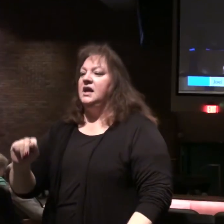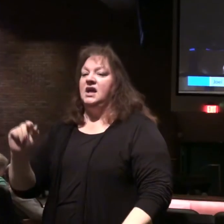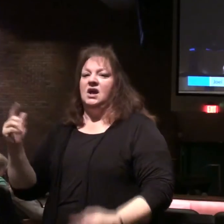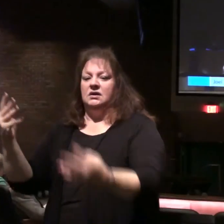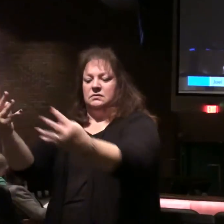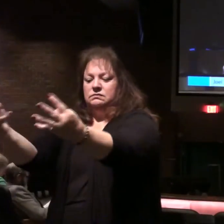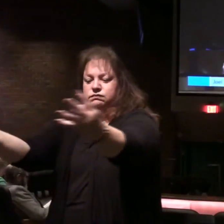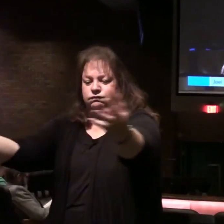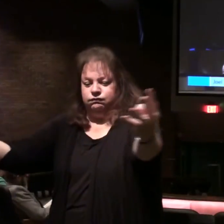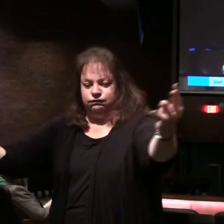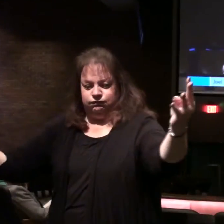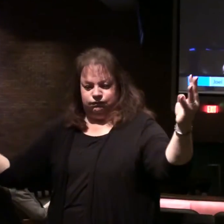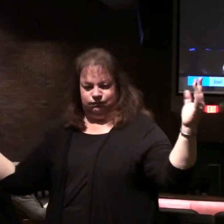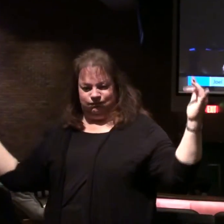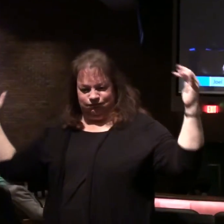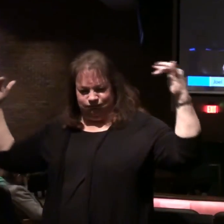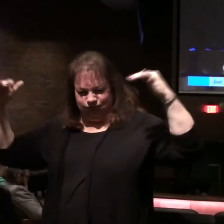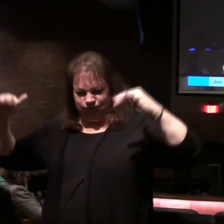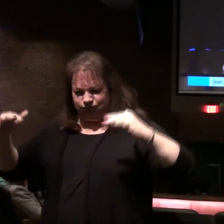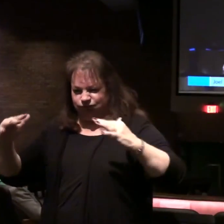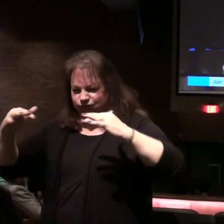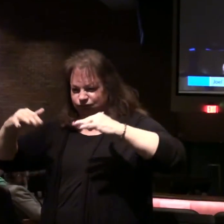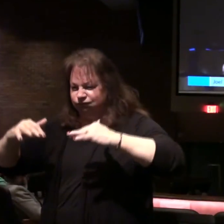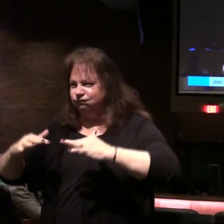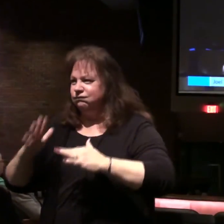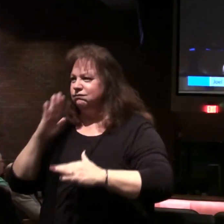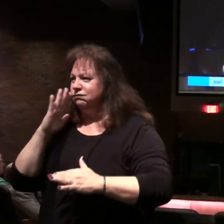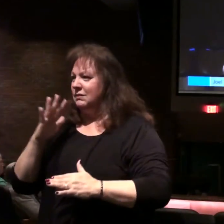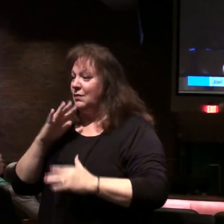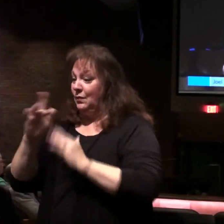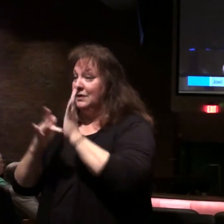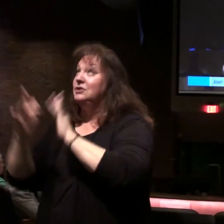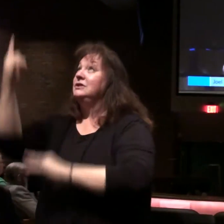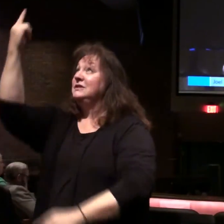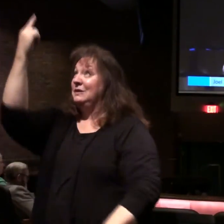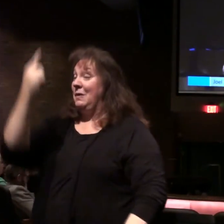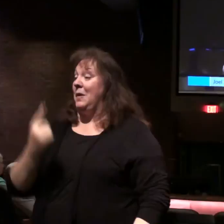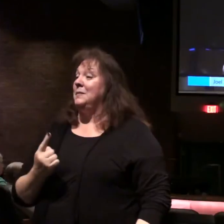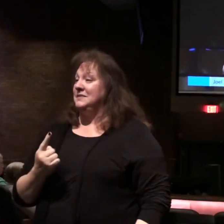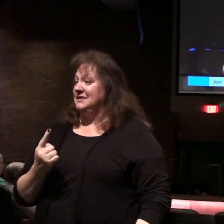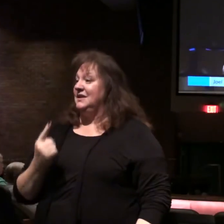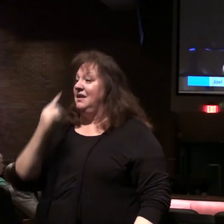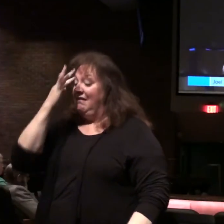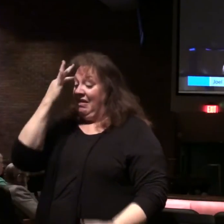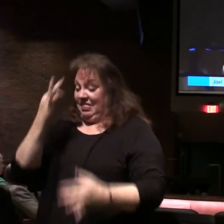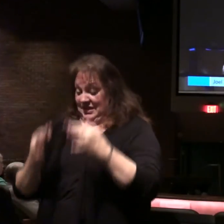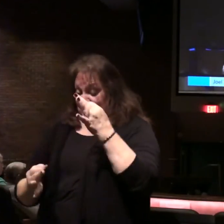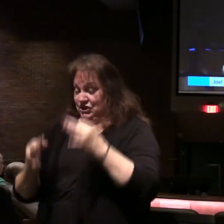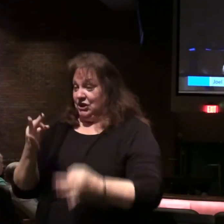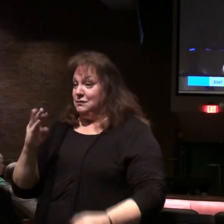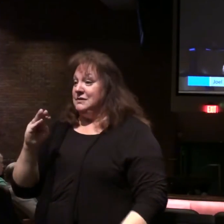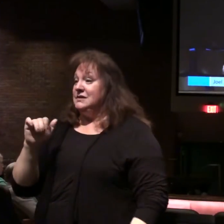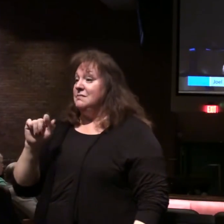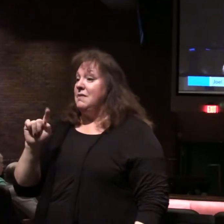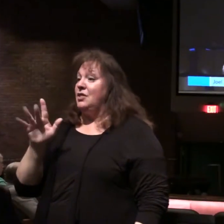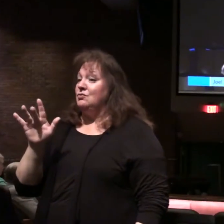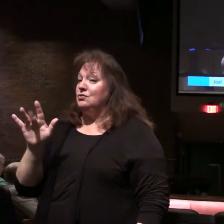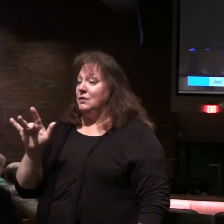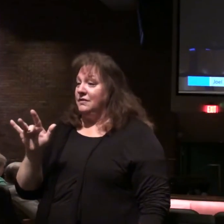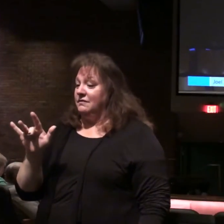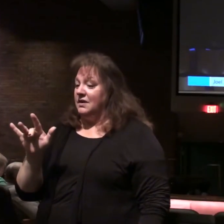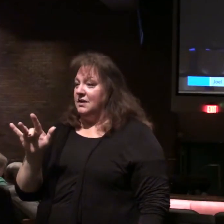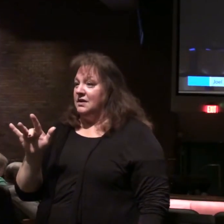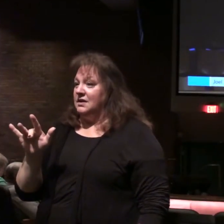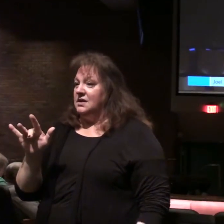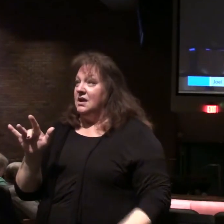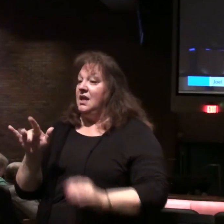the surrounding nations. Talk about that in connection with the return of Christ and judgments of Matthew 25. Put